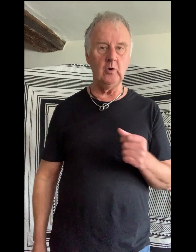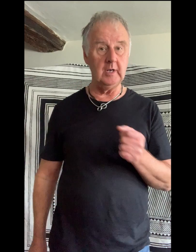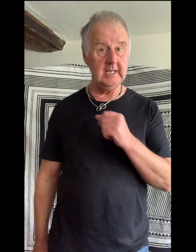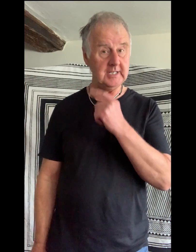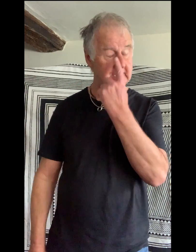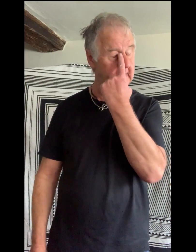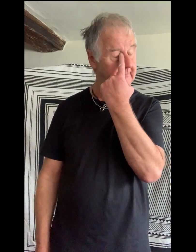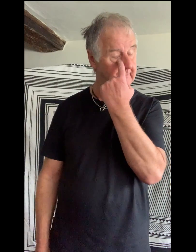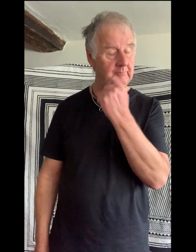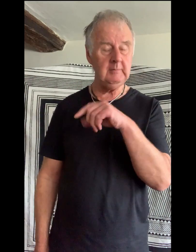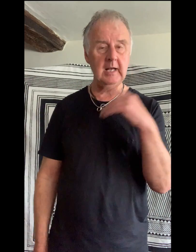more lead stuff.